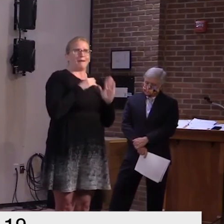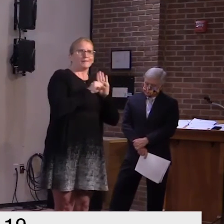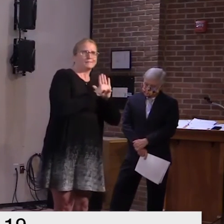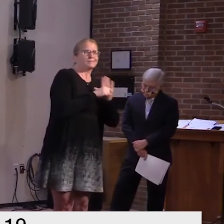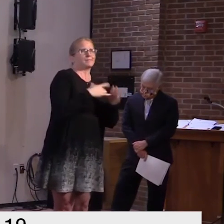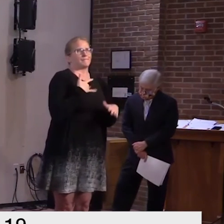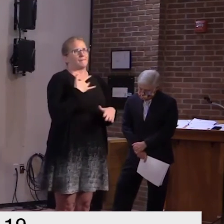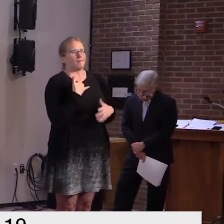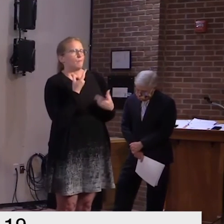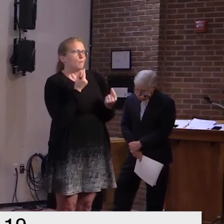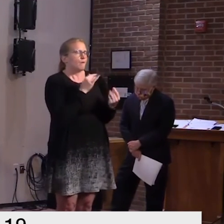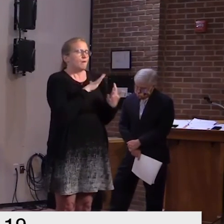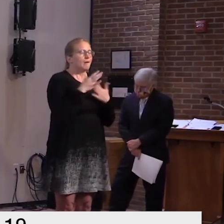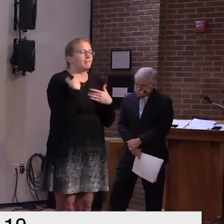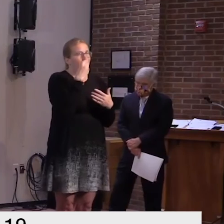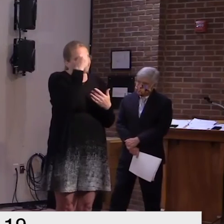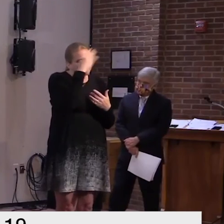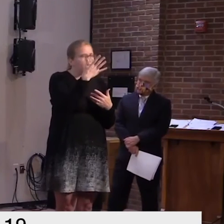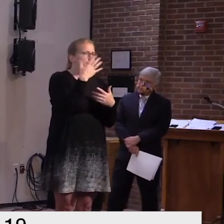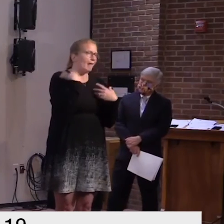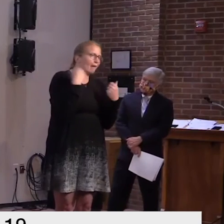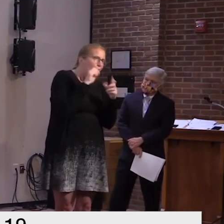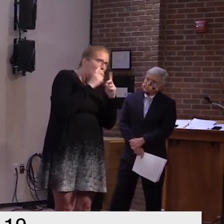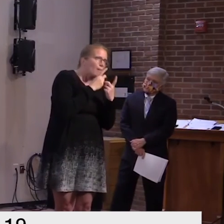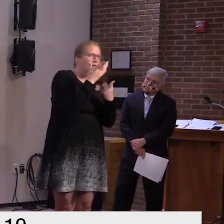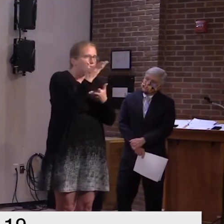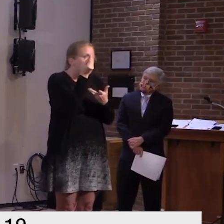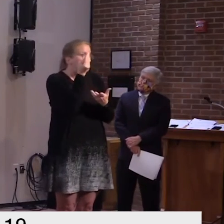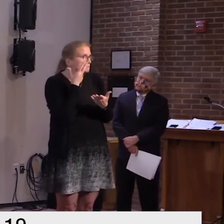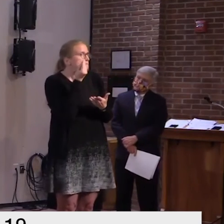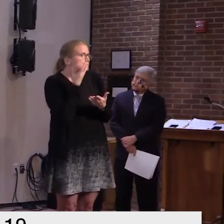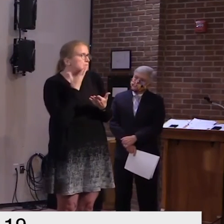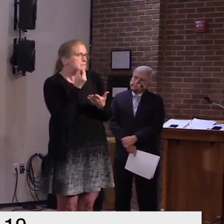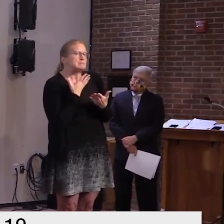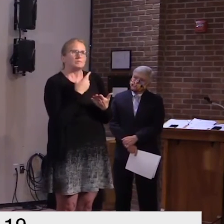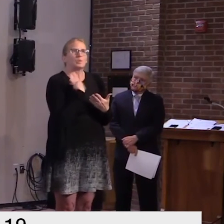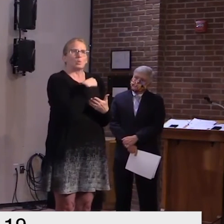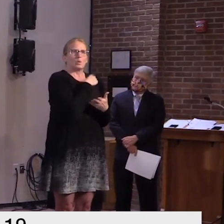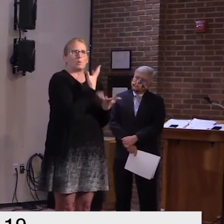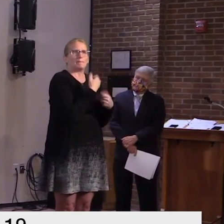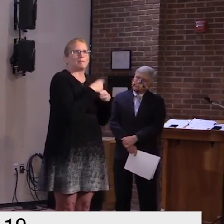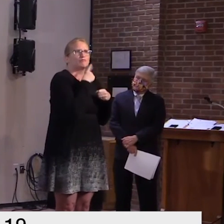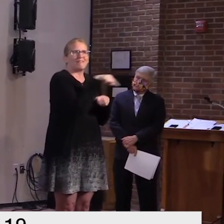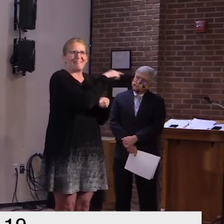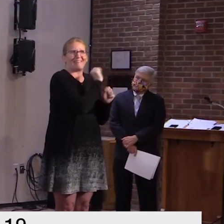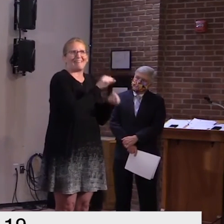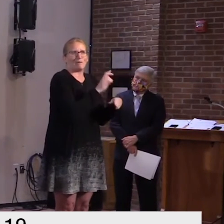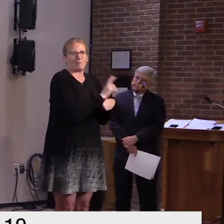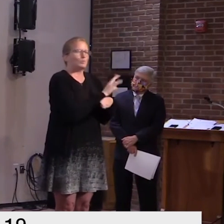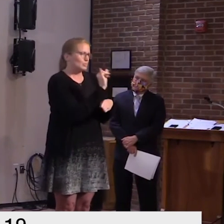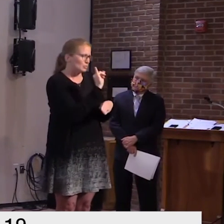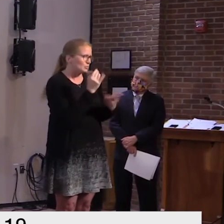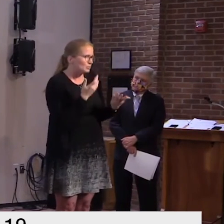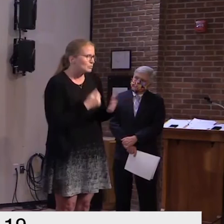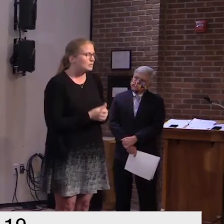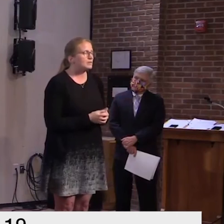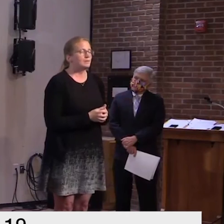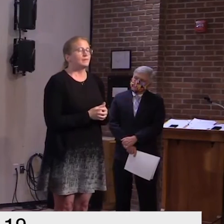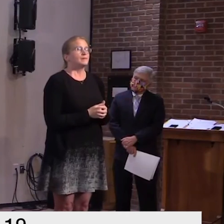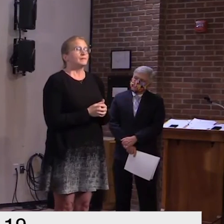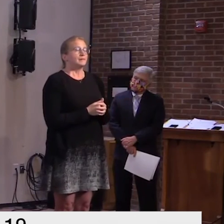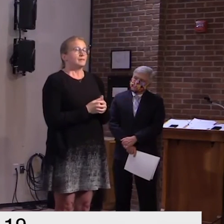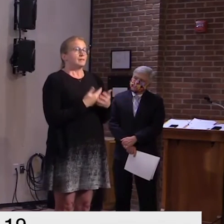get the education and information that they need in a readily available way so the bottom line is that um